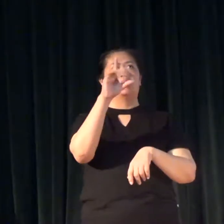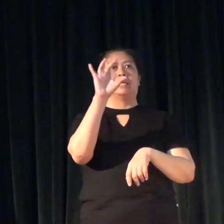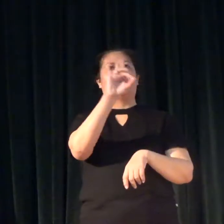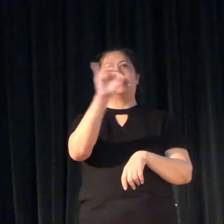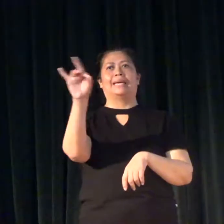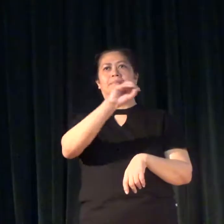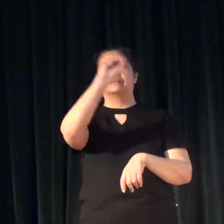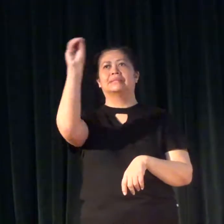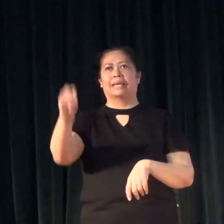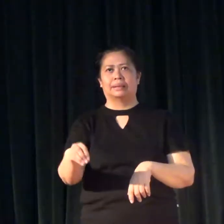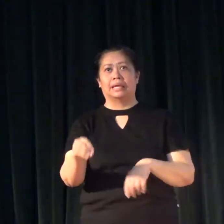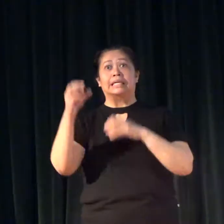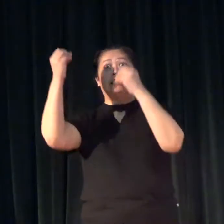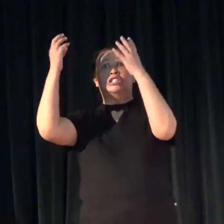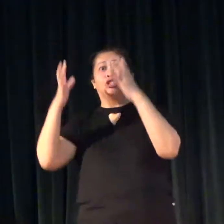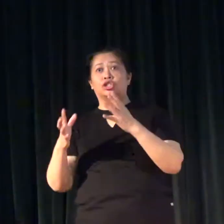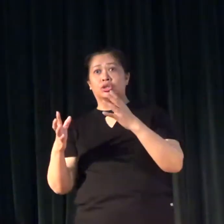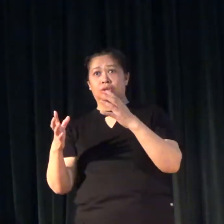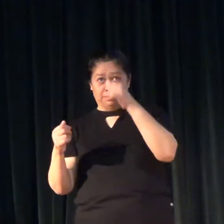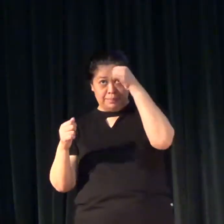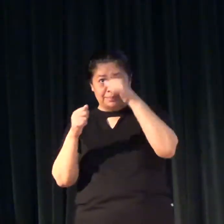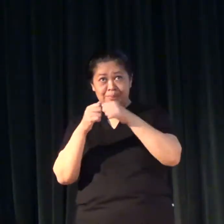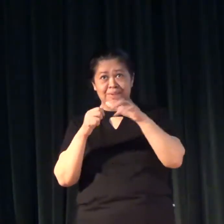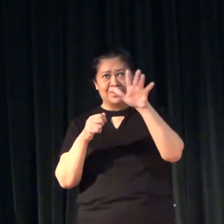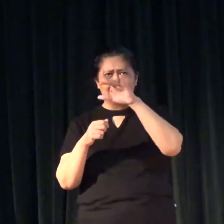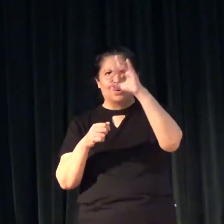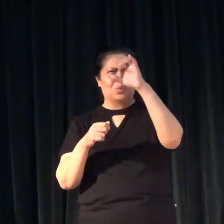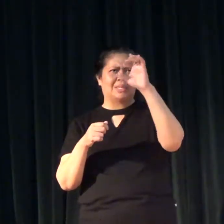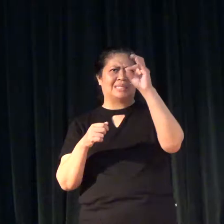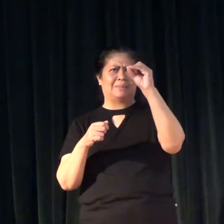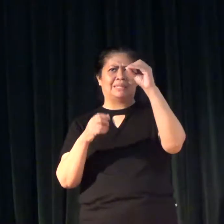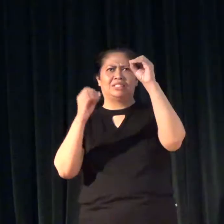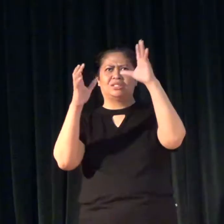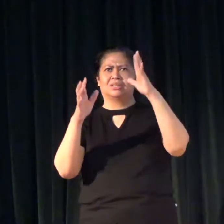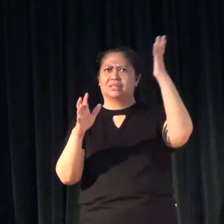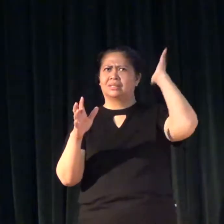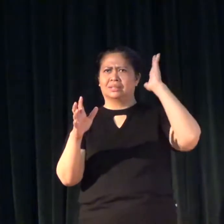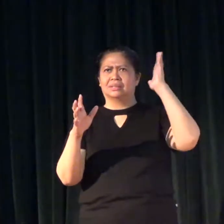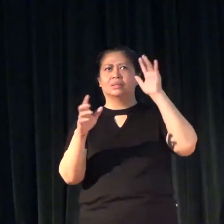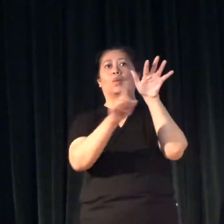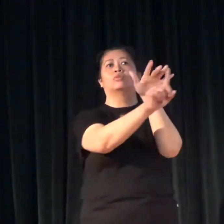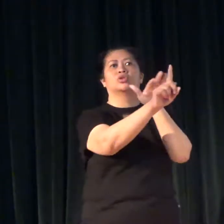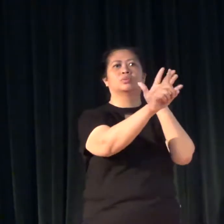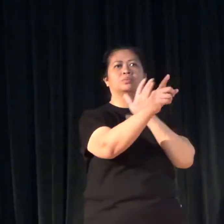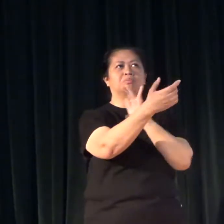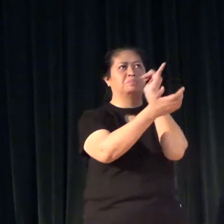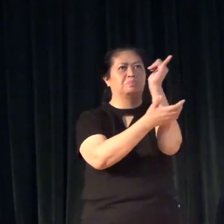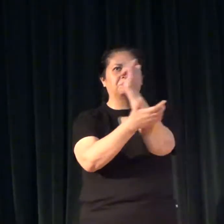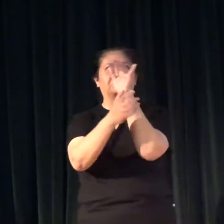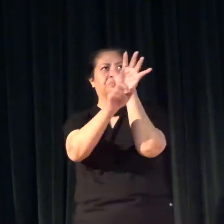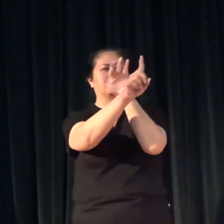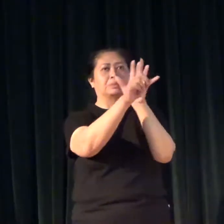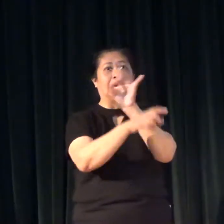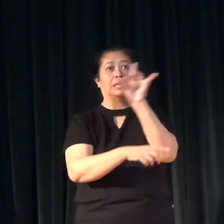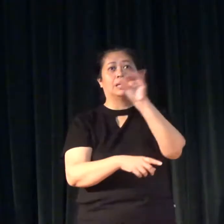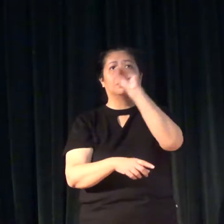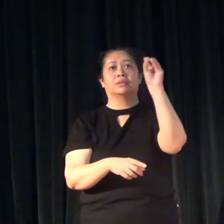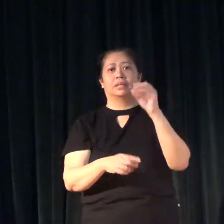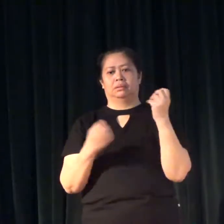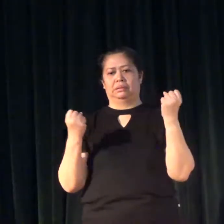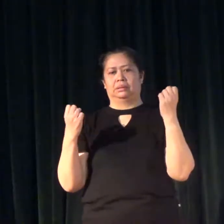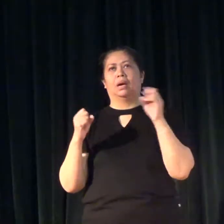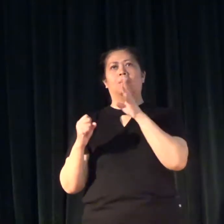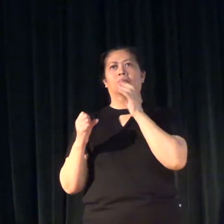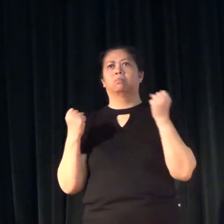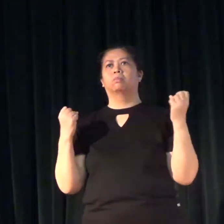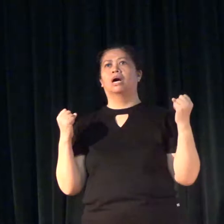88% of the teachers, remember there were 170 teachers who were observed, 88% of them were signing